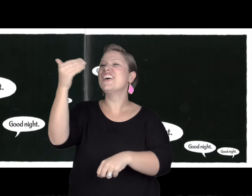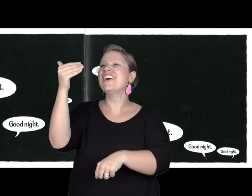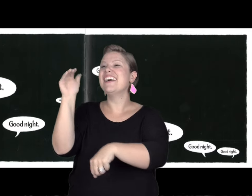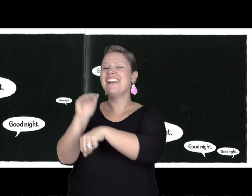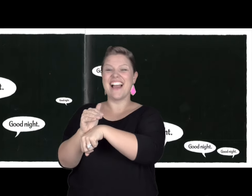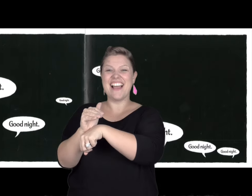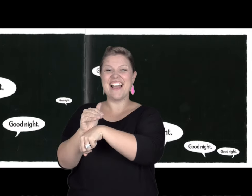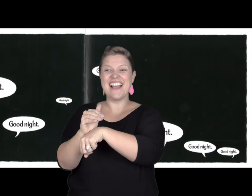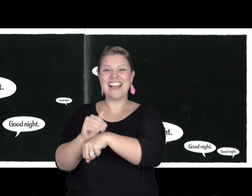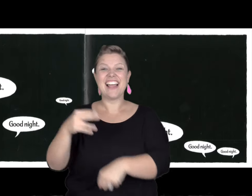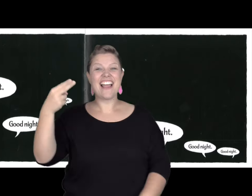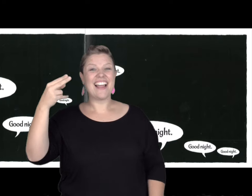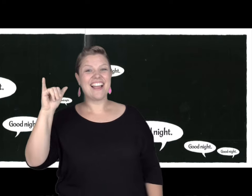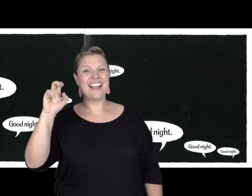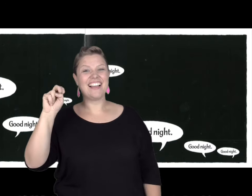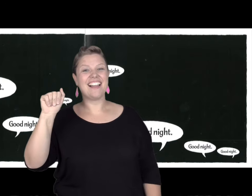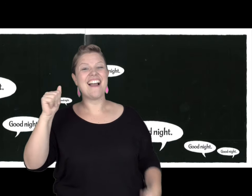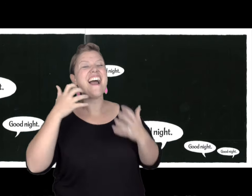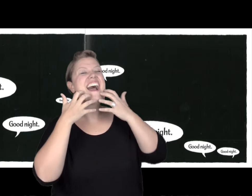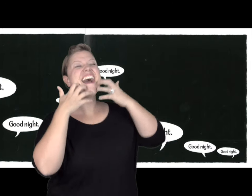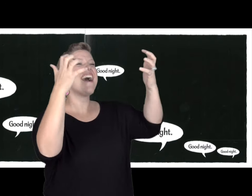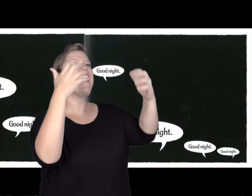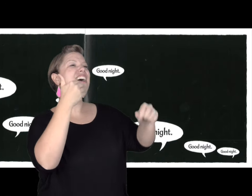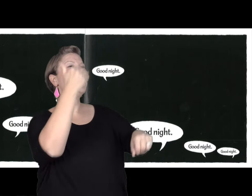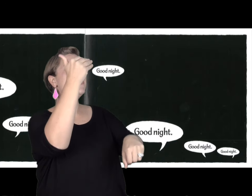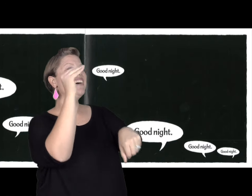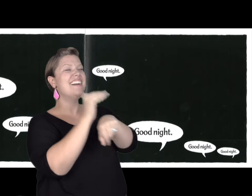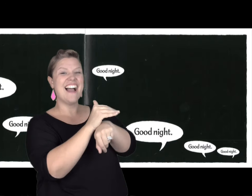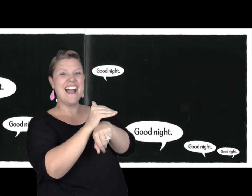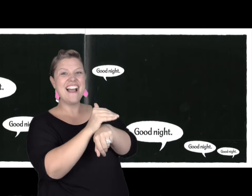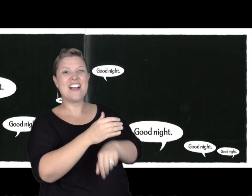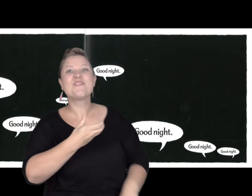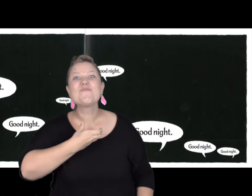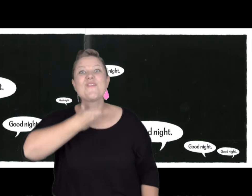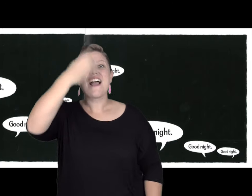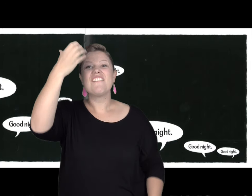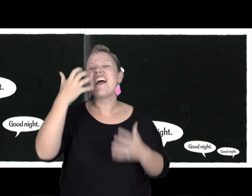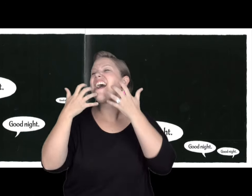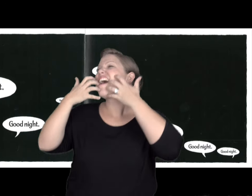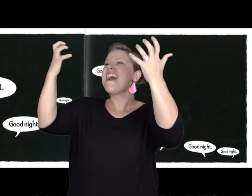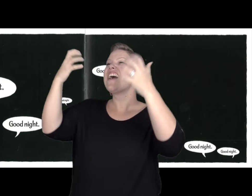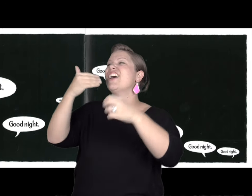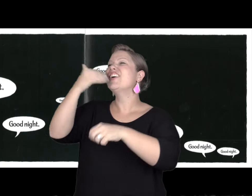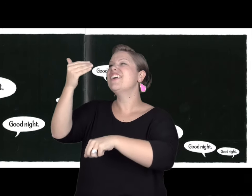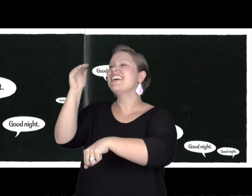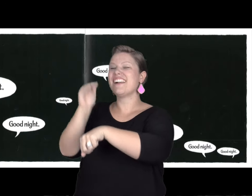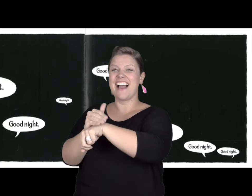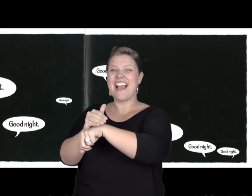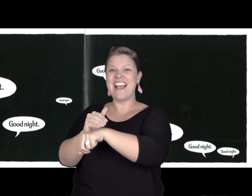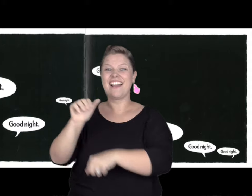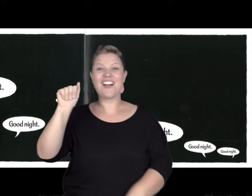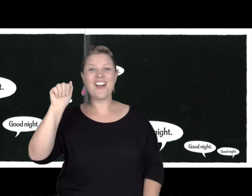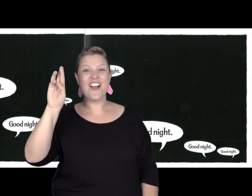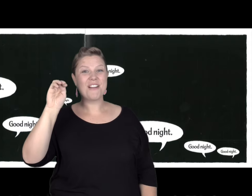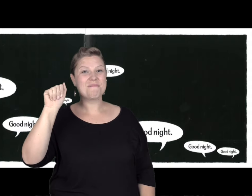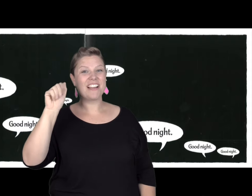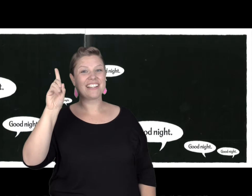good night the hyena good night the giraffe good night the